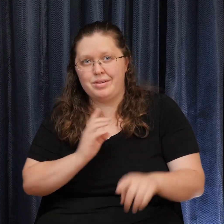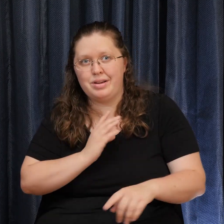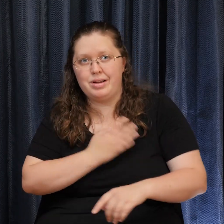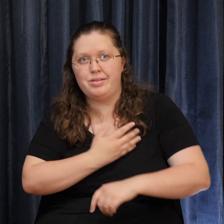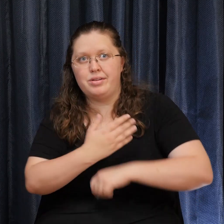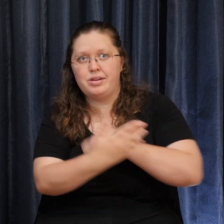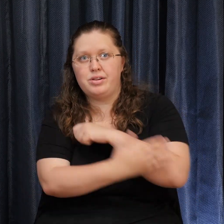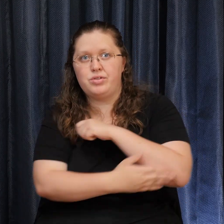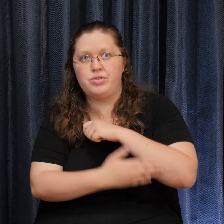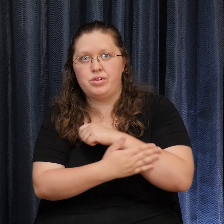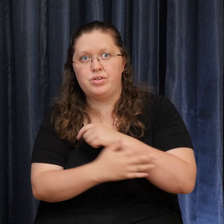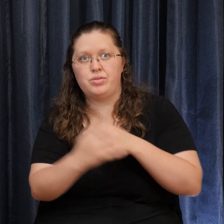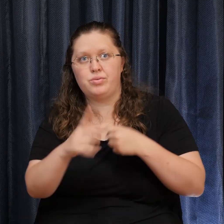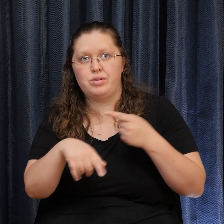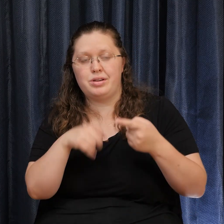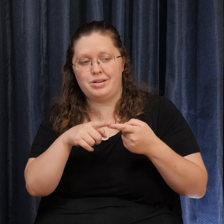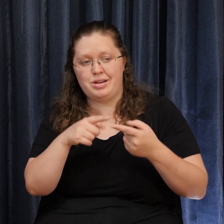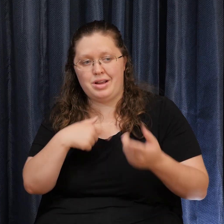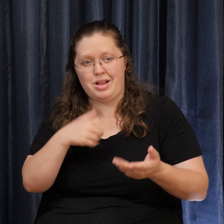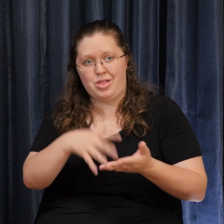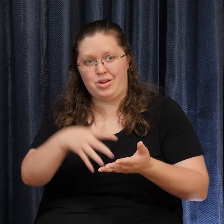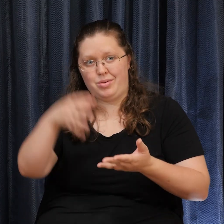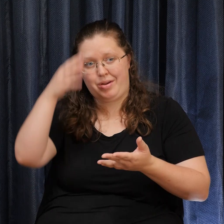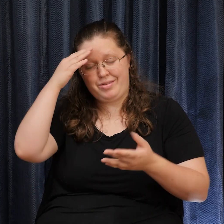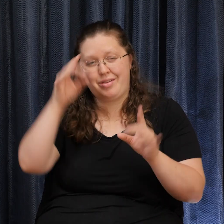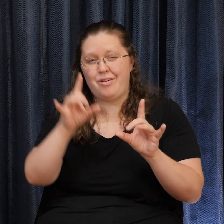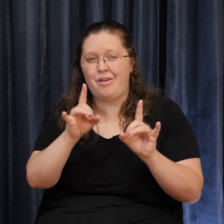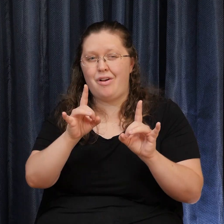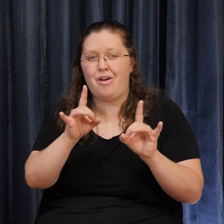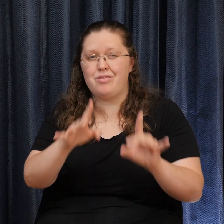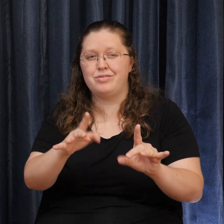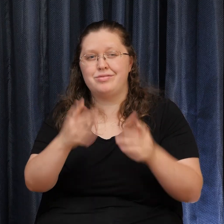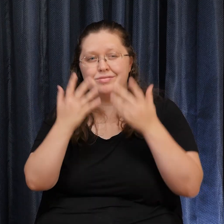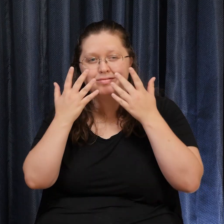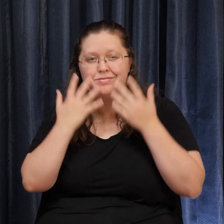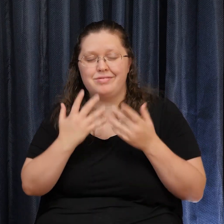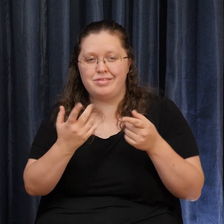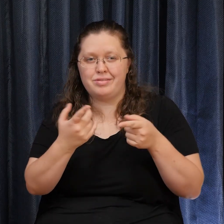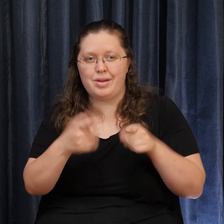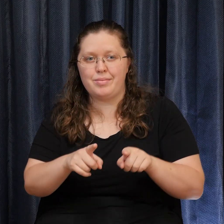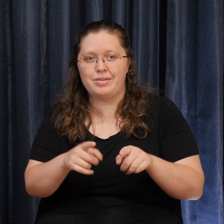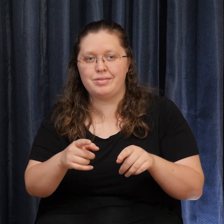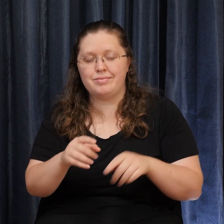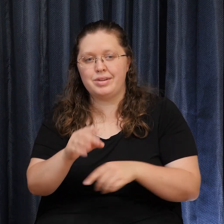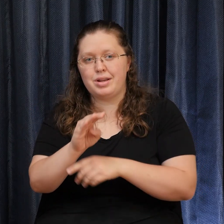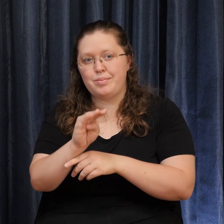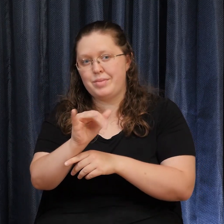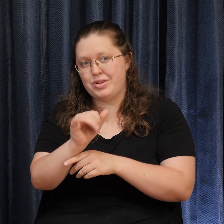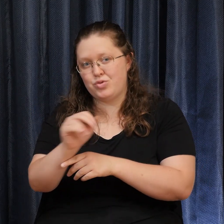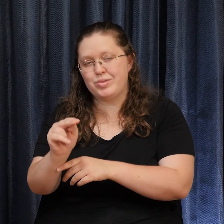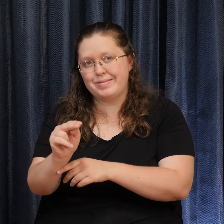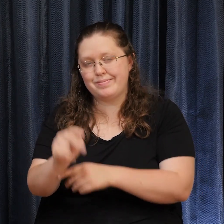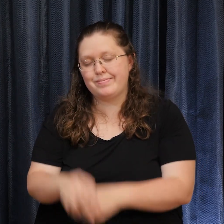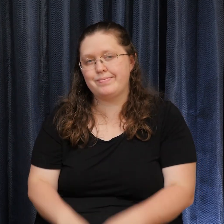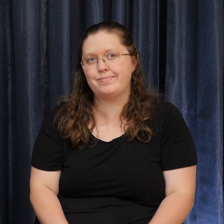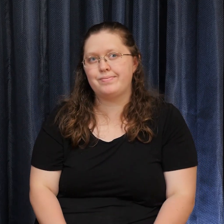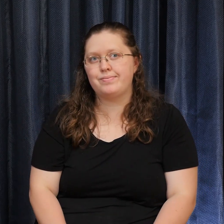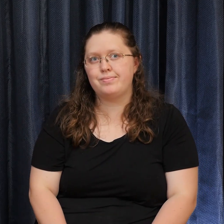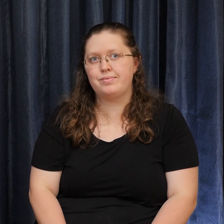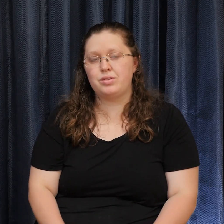heard about This terrible tragedy In Minnesota And so we're going To do this By way of me Speaking